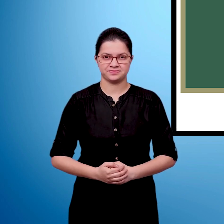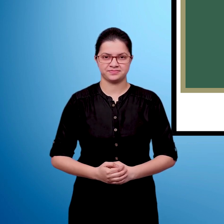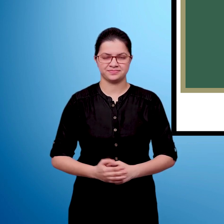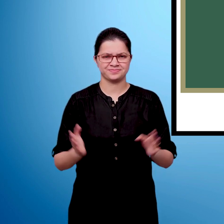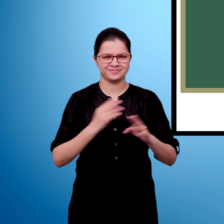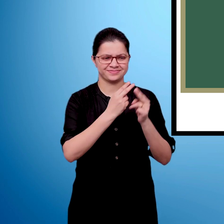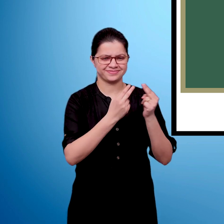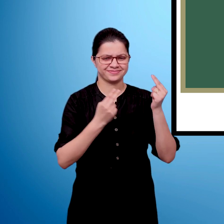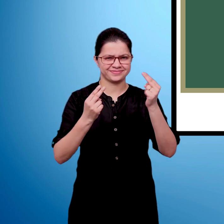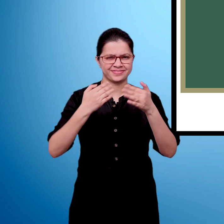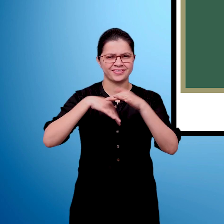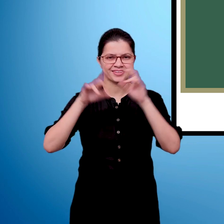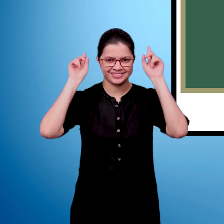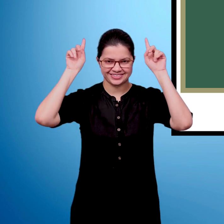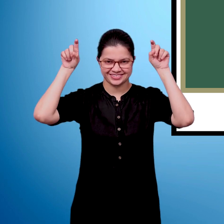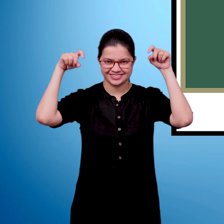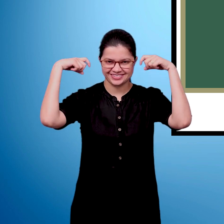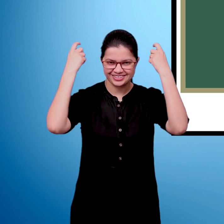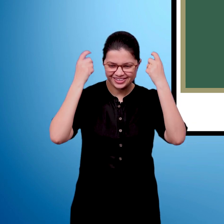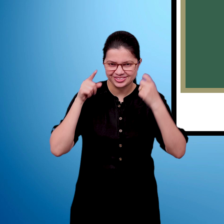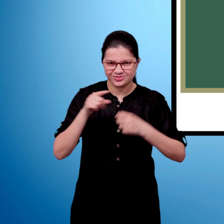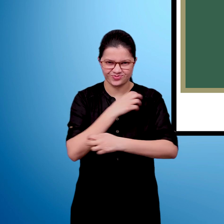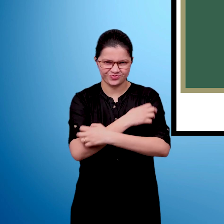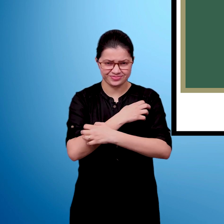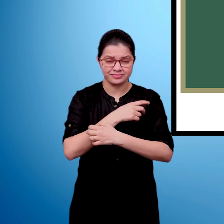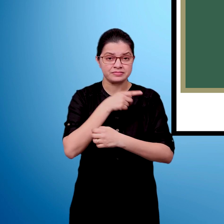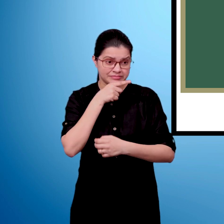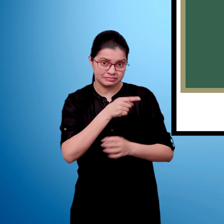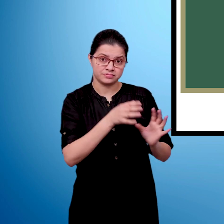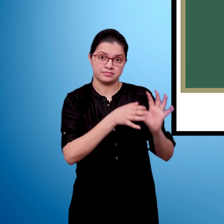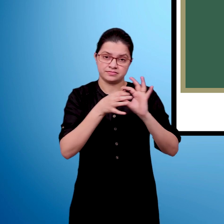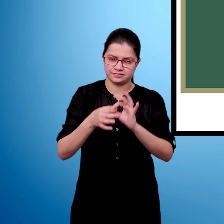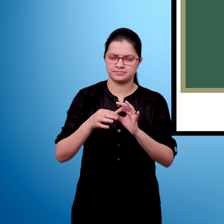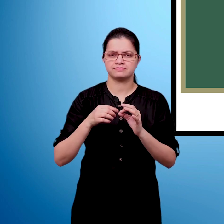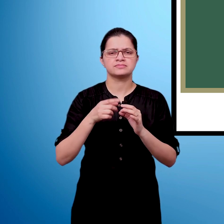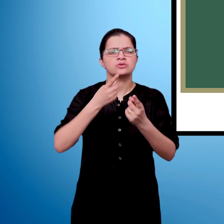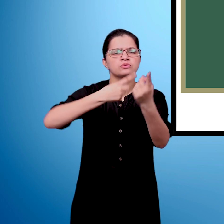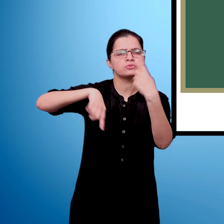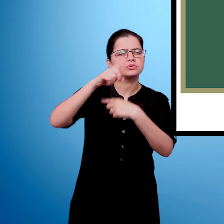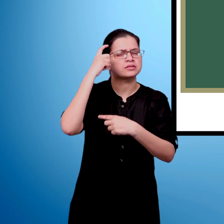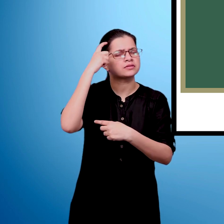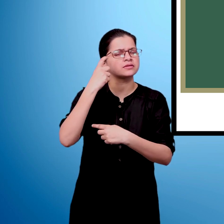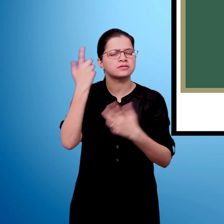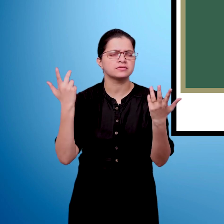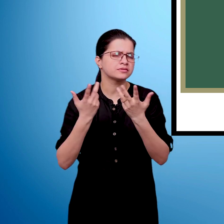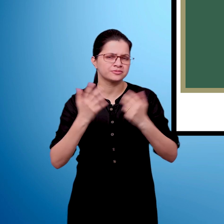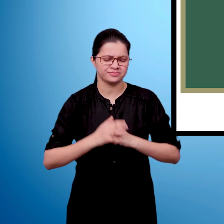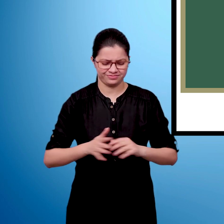Let children reason out why the dholak rolled. Let there be a discussion about its